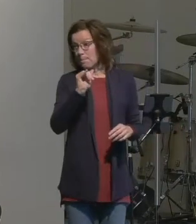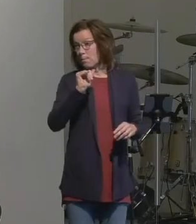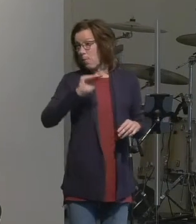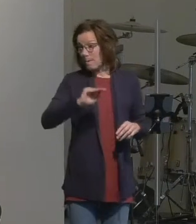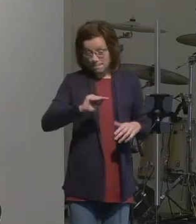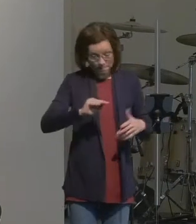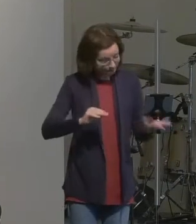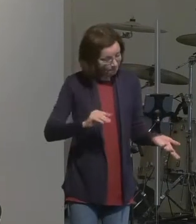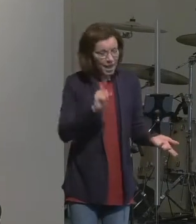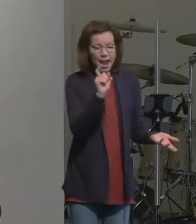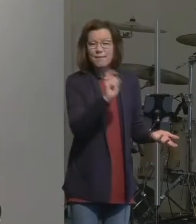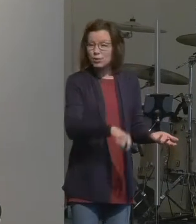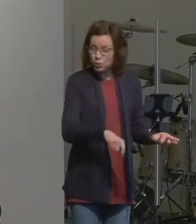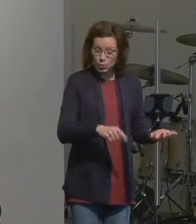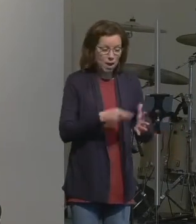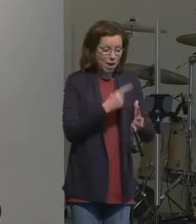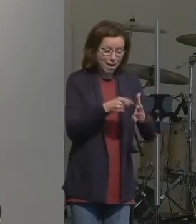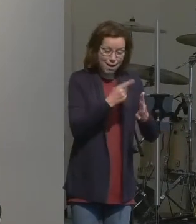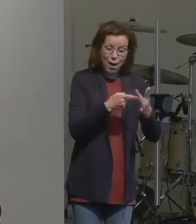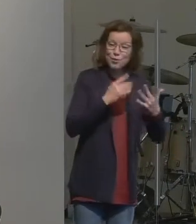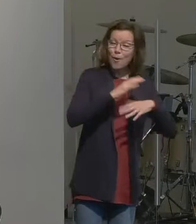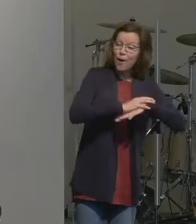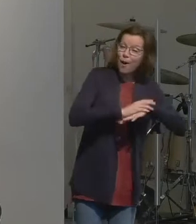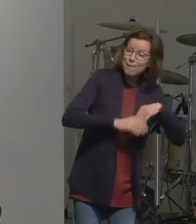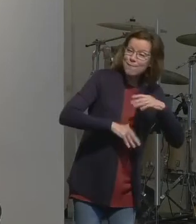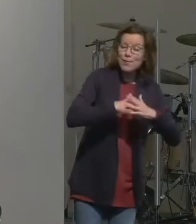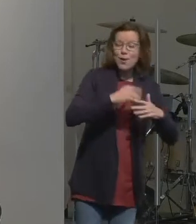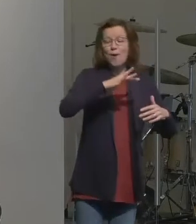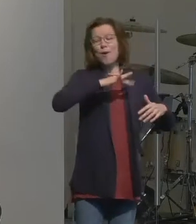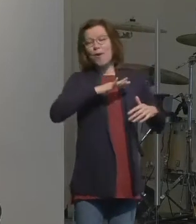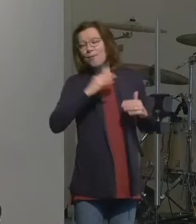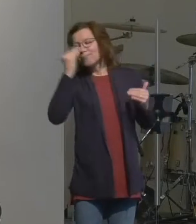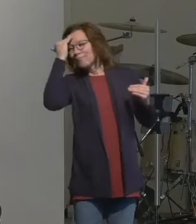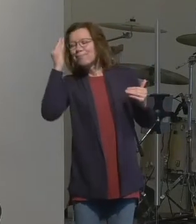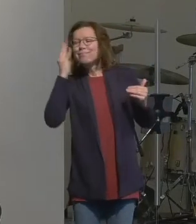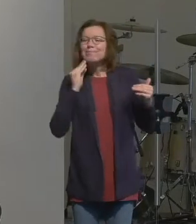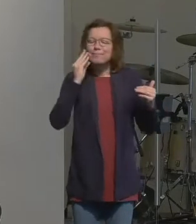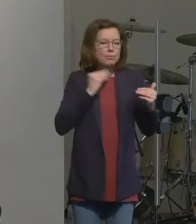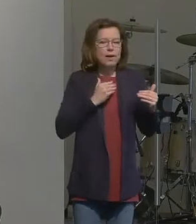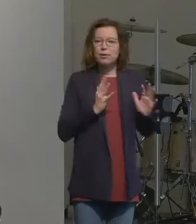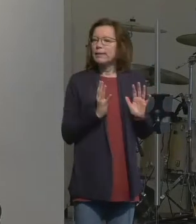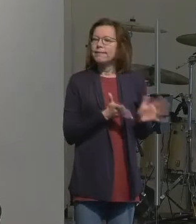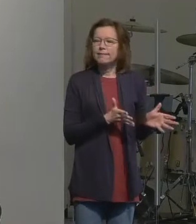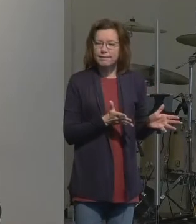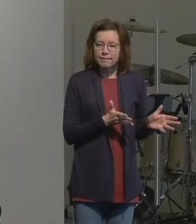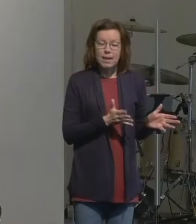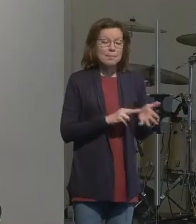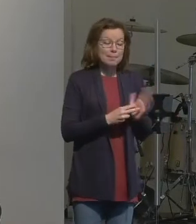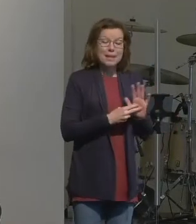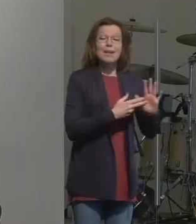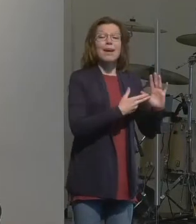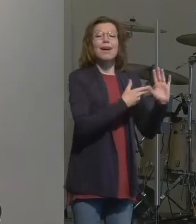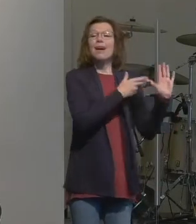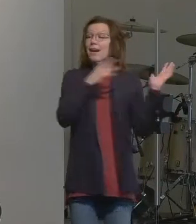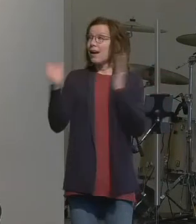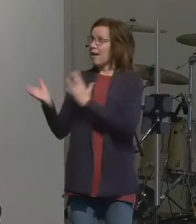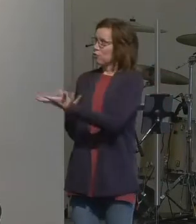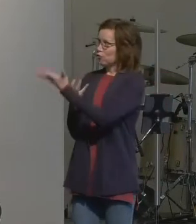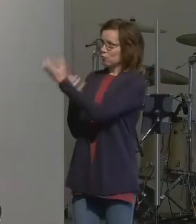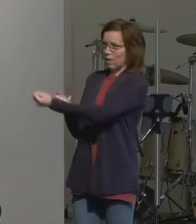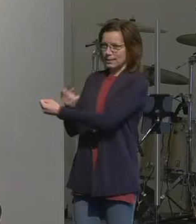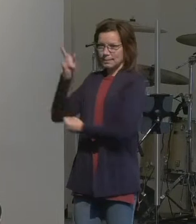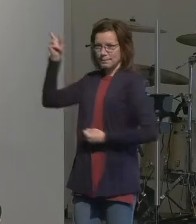the things that would make Abram feel comfortable and what he's saying is you're going to have to trust me to go where I'm taking you